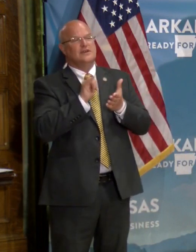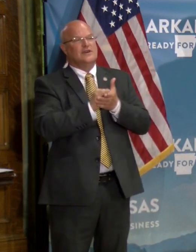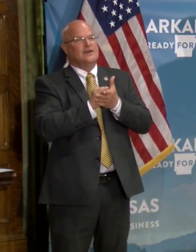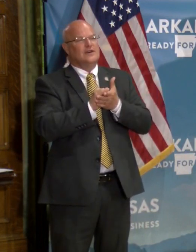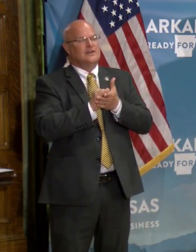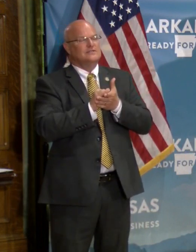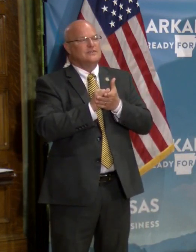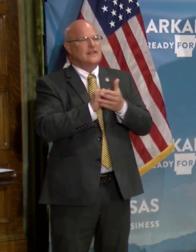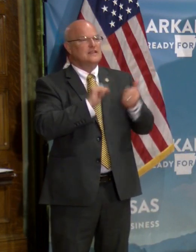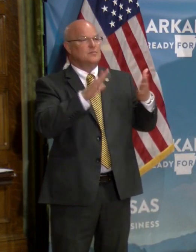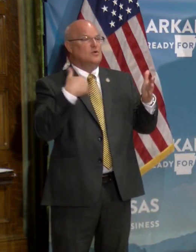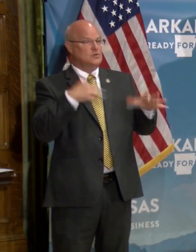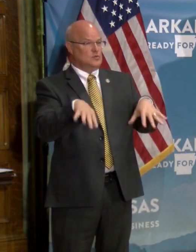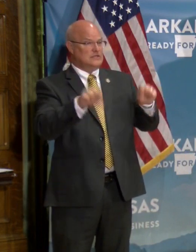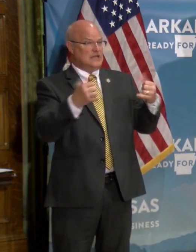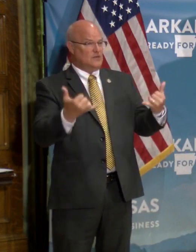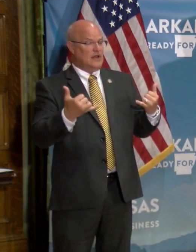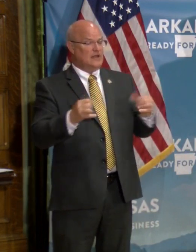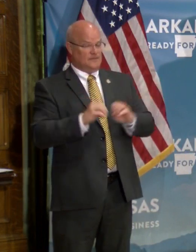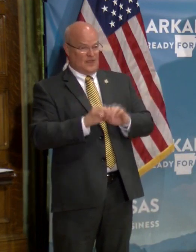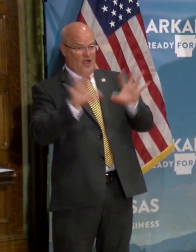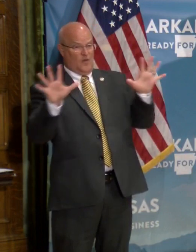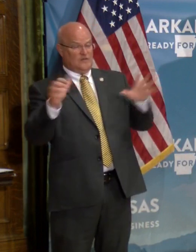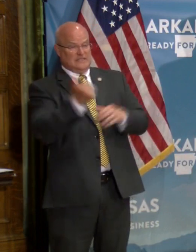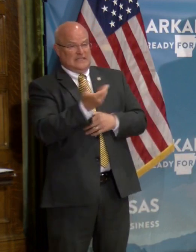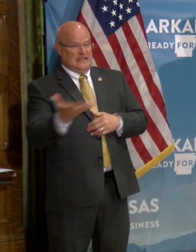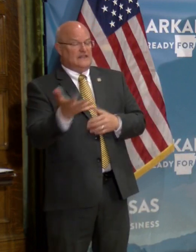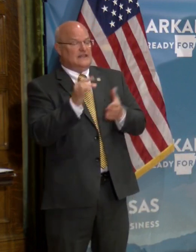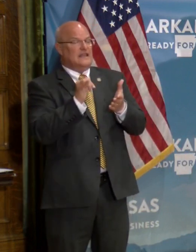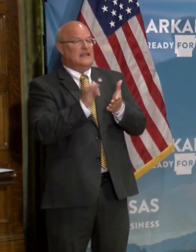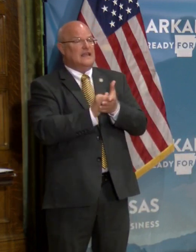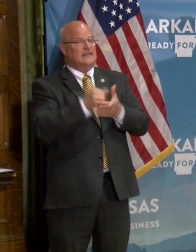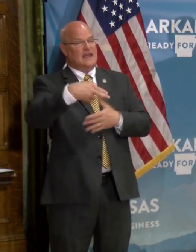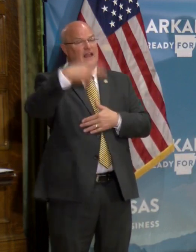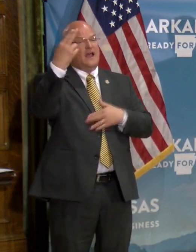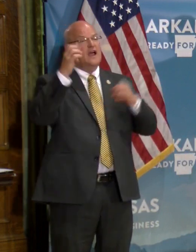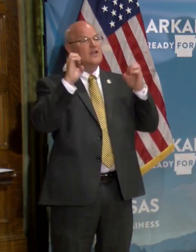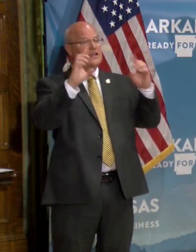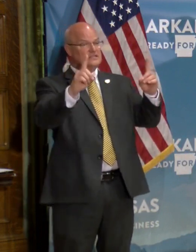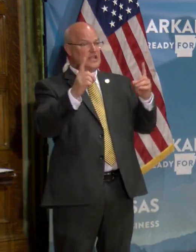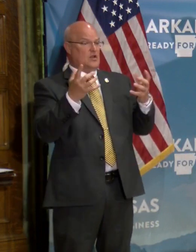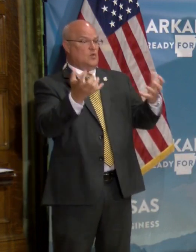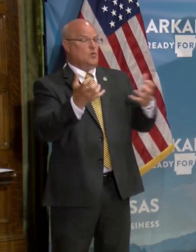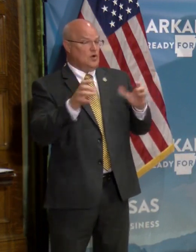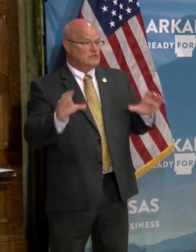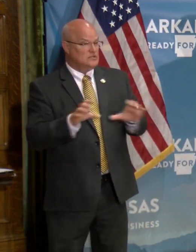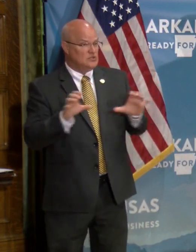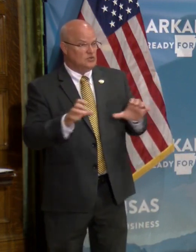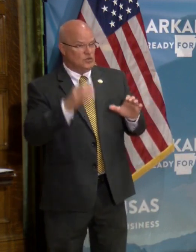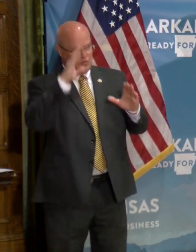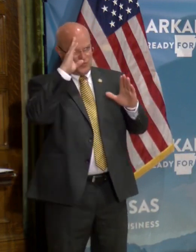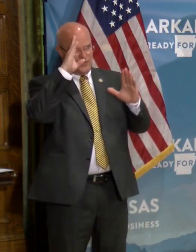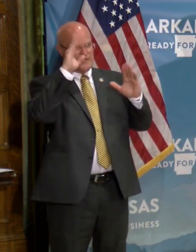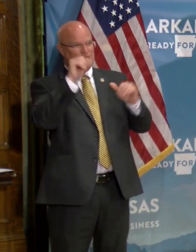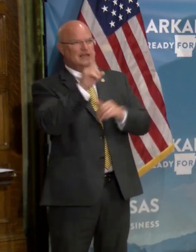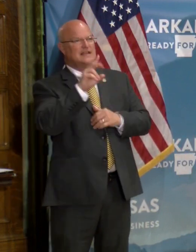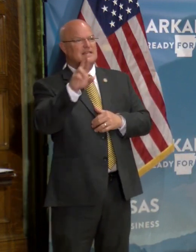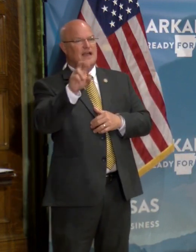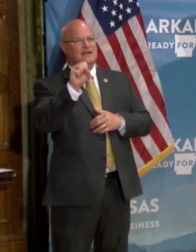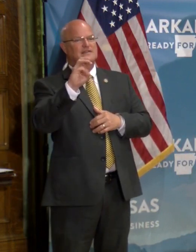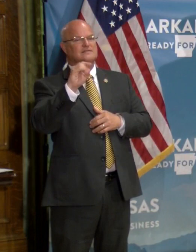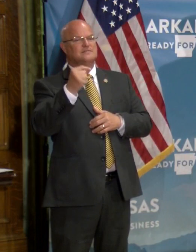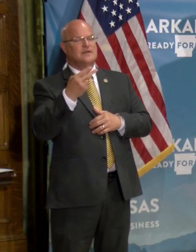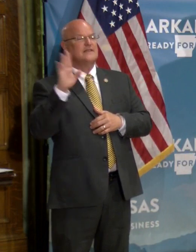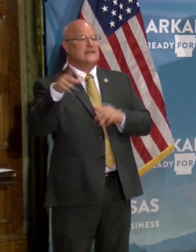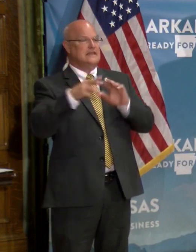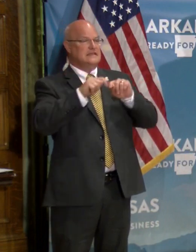the, uh, approach that we're taking. Obviously, anything that, uh, higher education wants to do, we expect, uh, Dr. Smith and